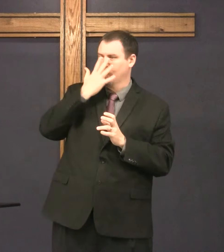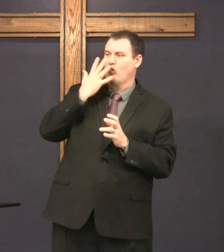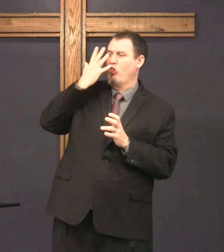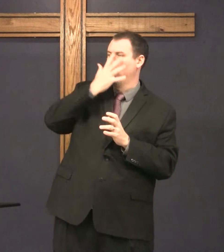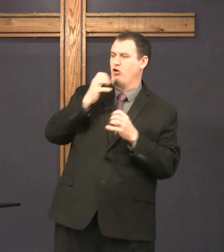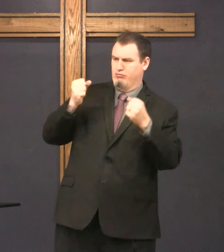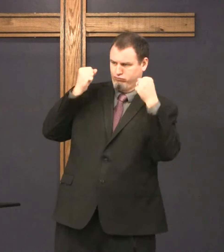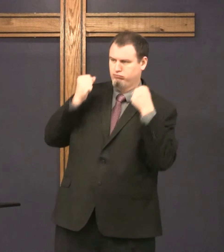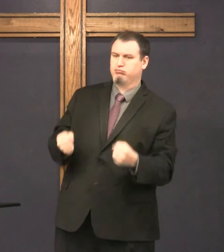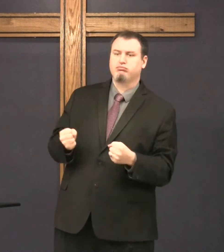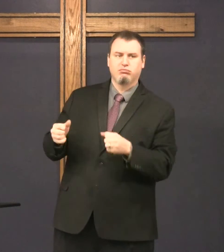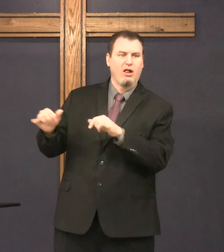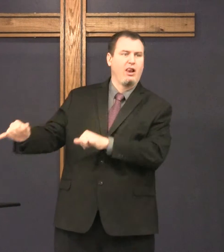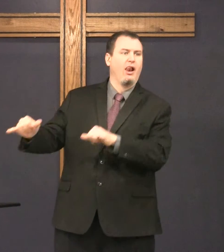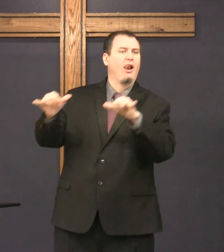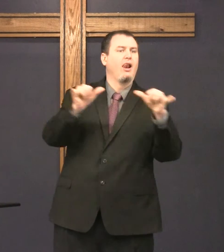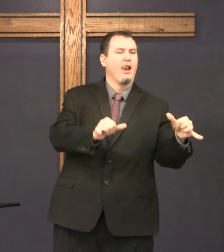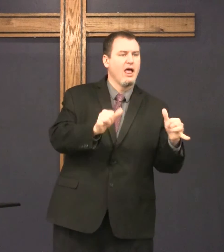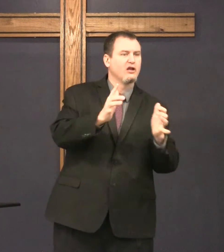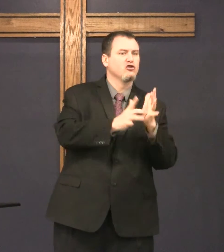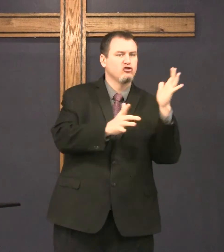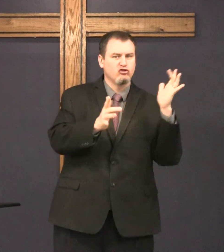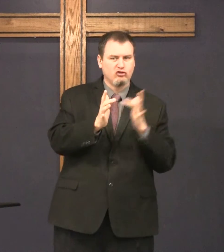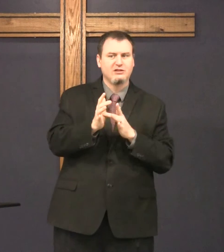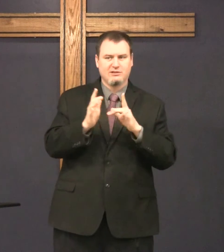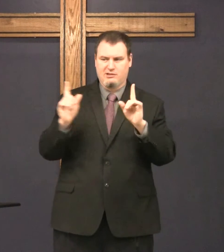they called him double because he looked so much like Jesus.